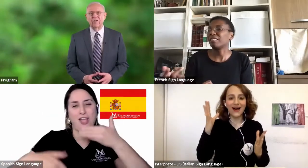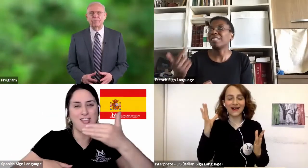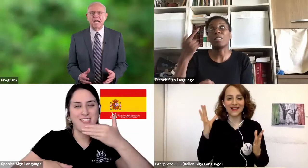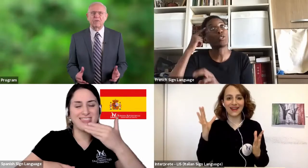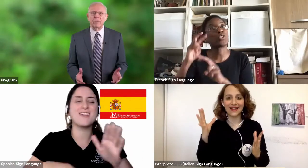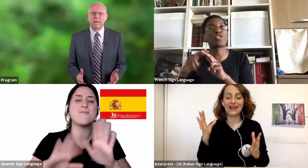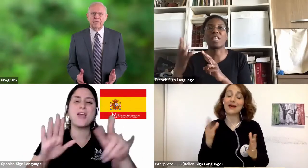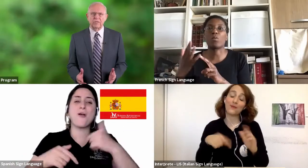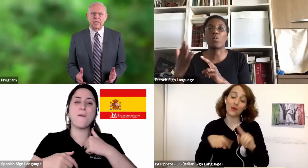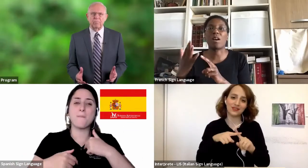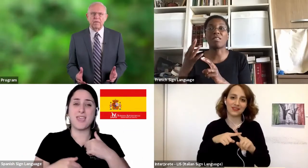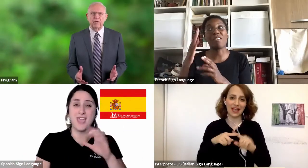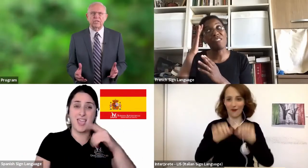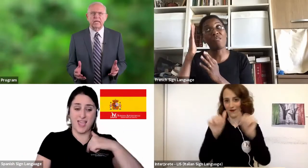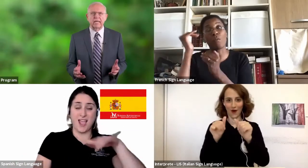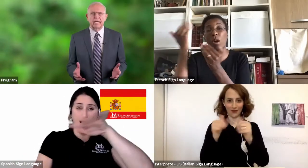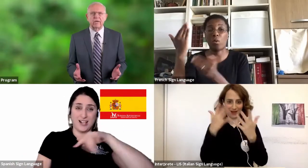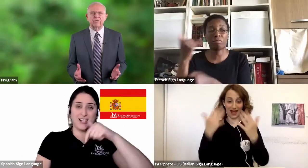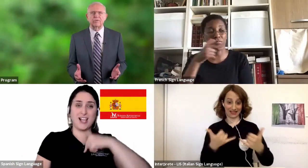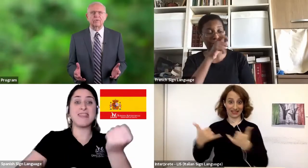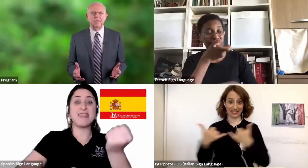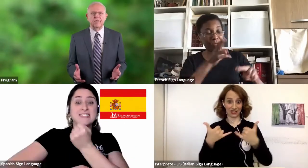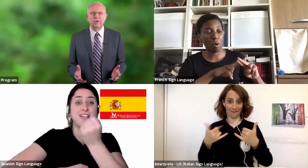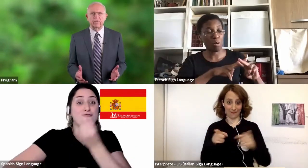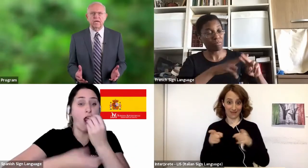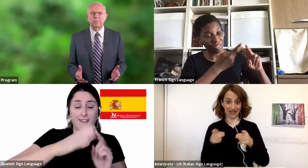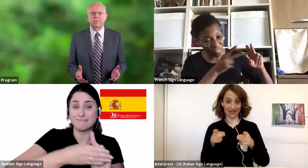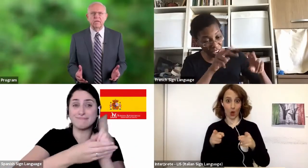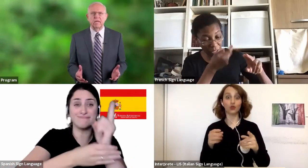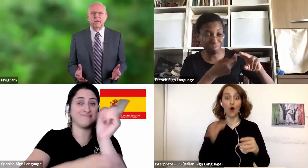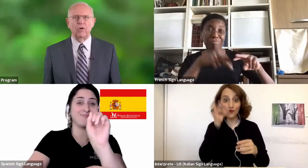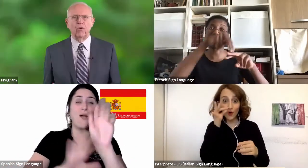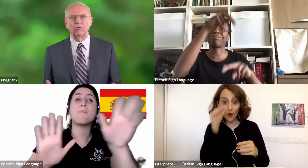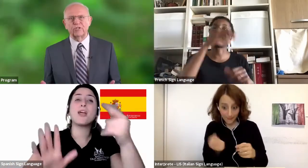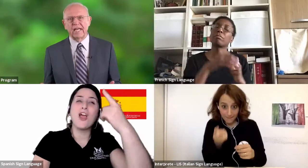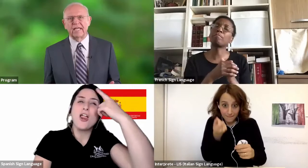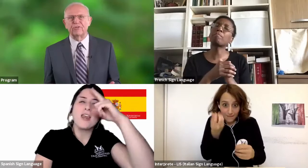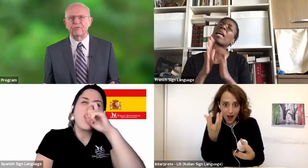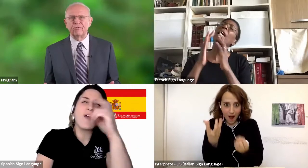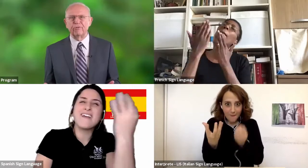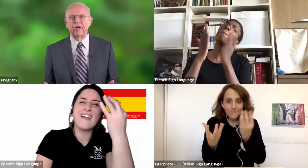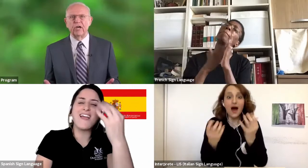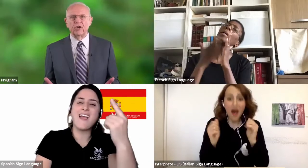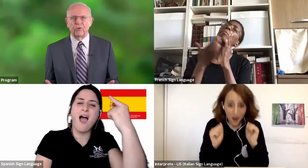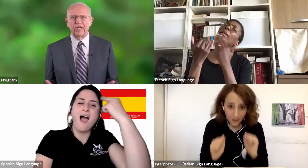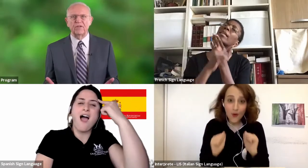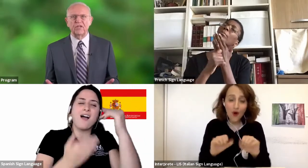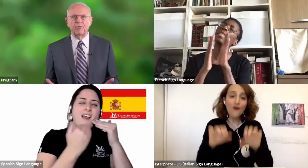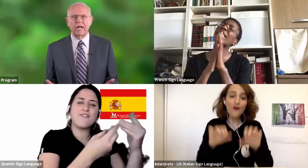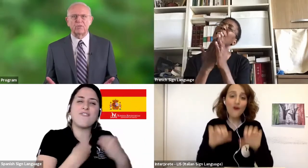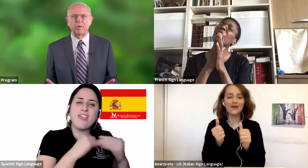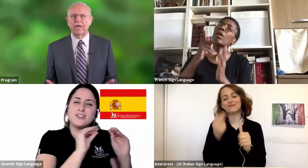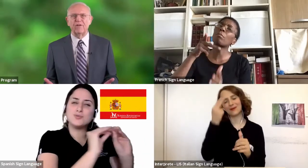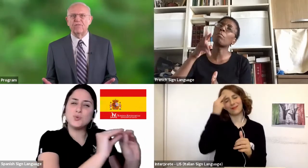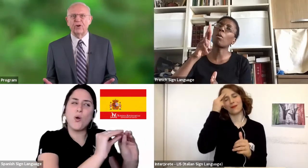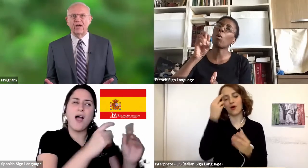The proverb reminds us that memories can carry us through difficult times. The old saying is true. Grief is the